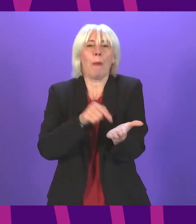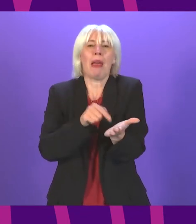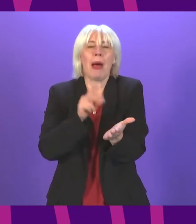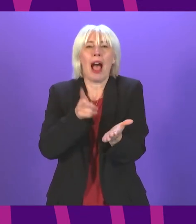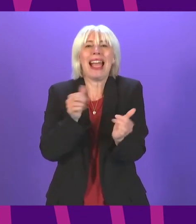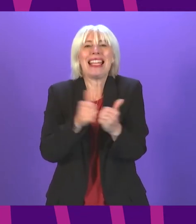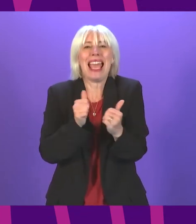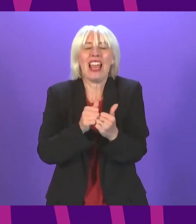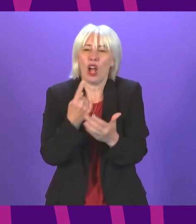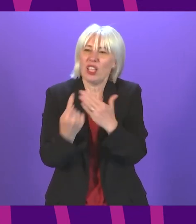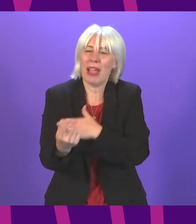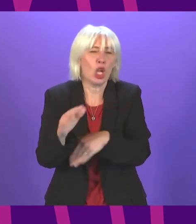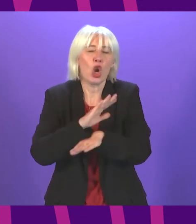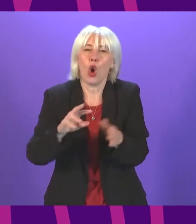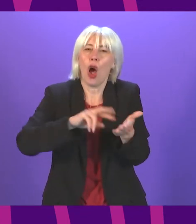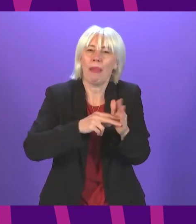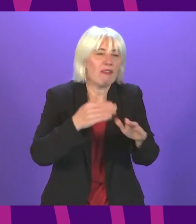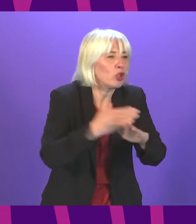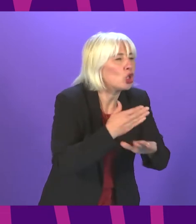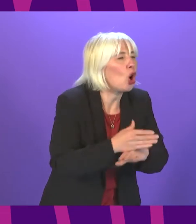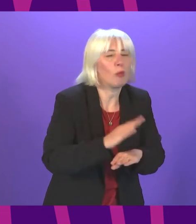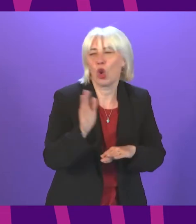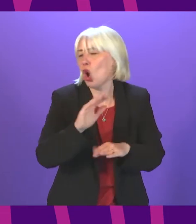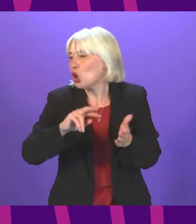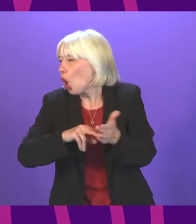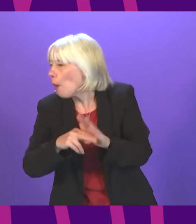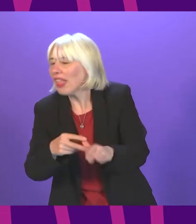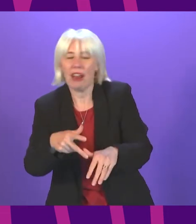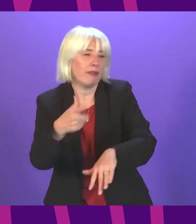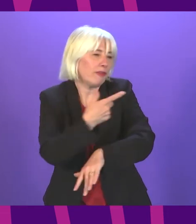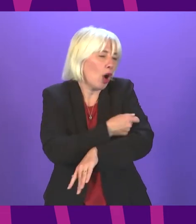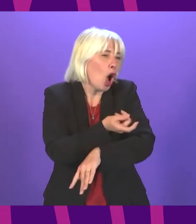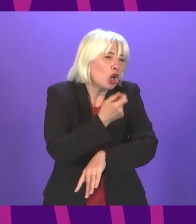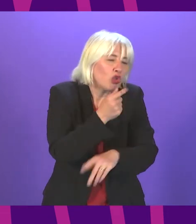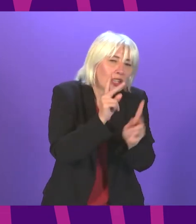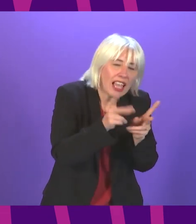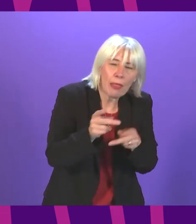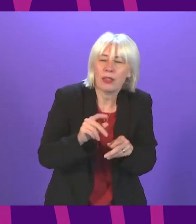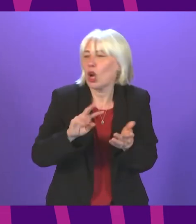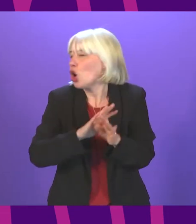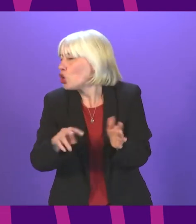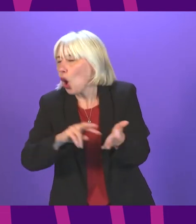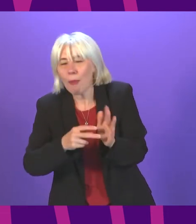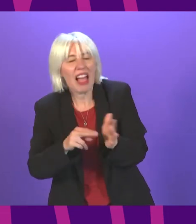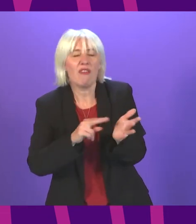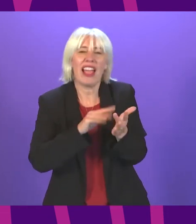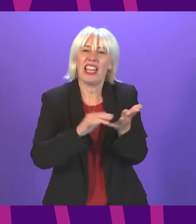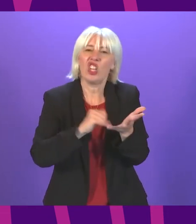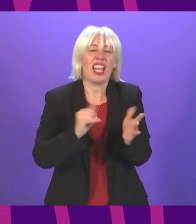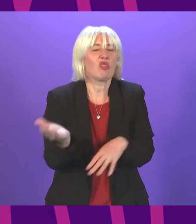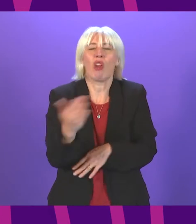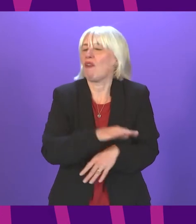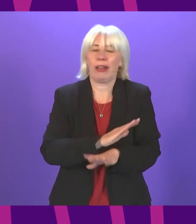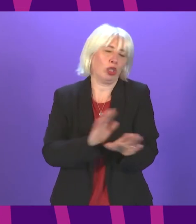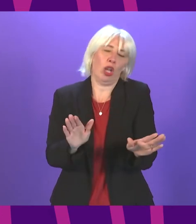instead of a plan for jobs, instead of a plan to tackle drug deaths, and instead of a plan for our NHS recovery.